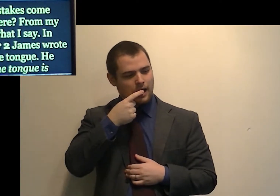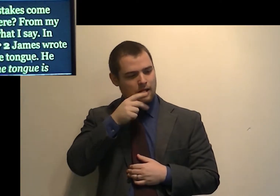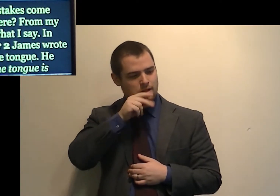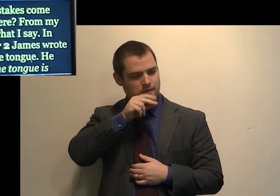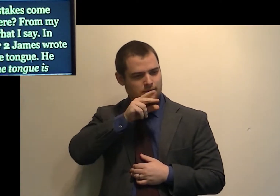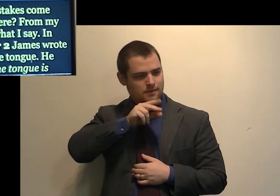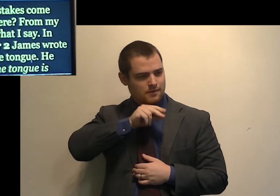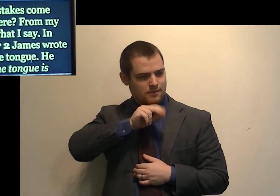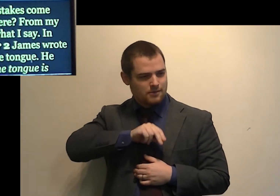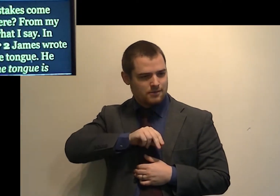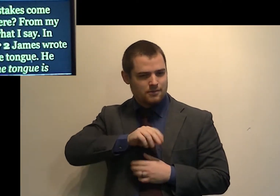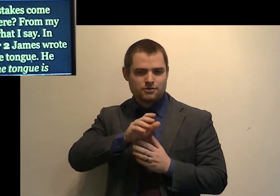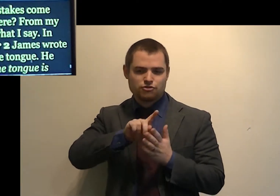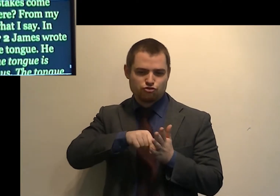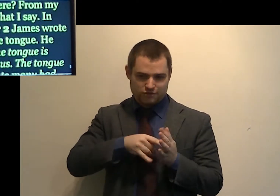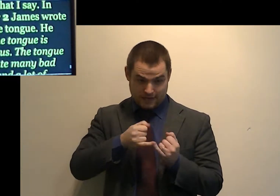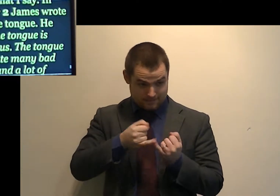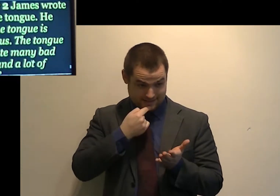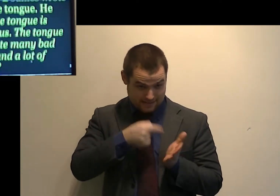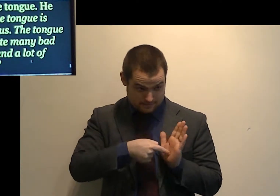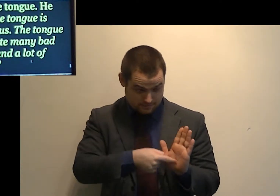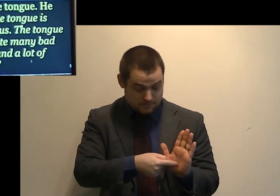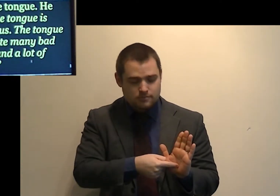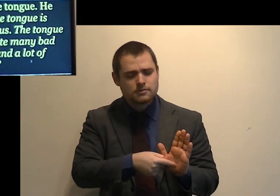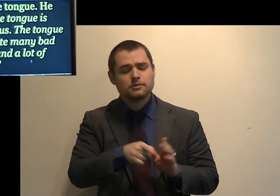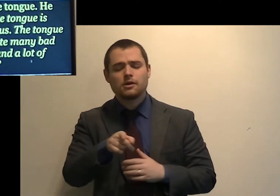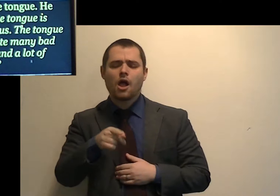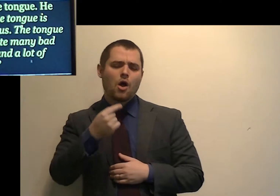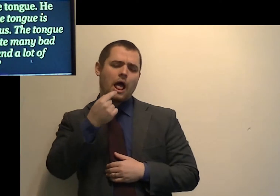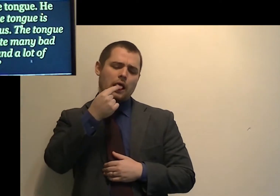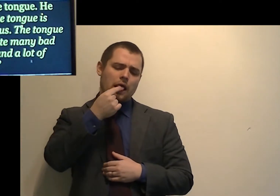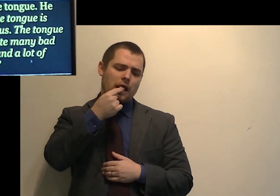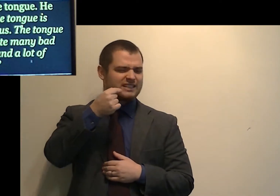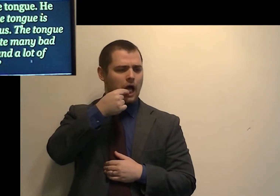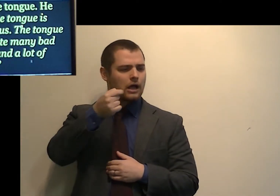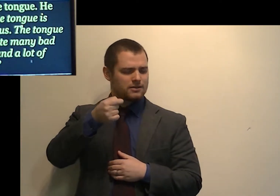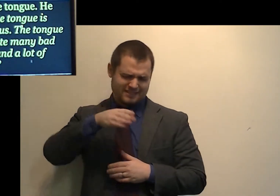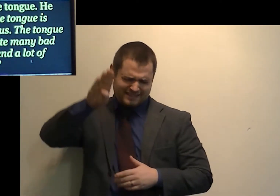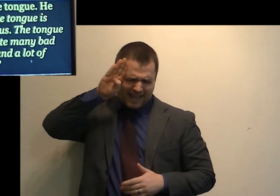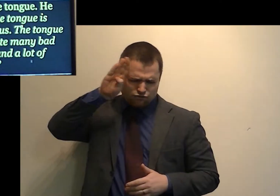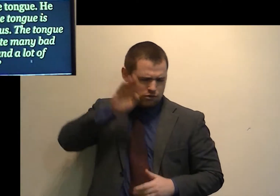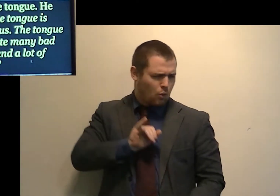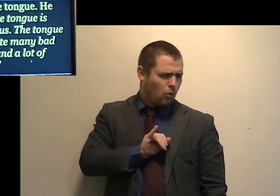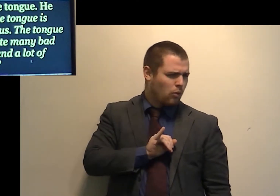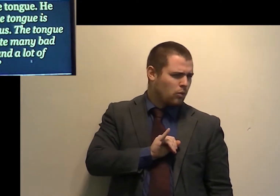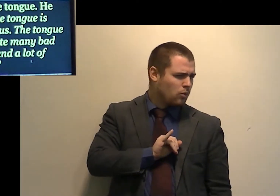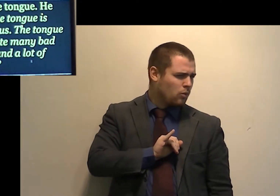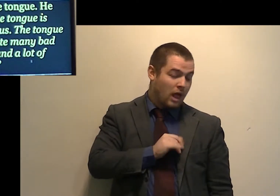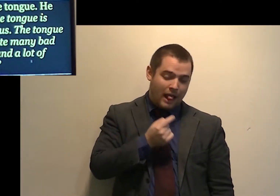He said, quote, the tongue is dangerous. The tongue can